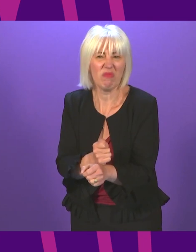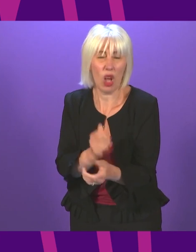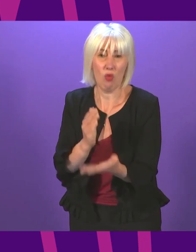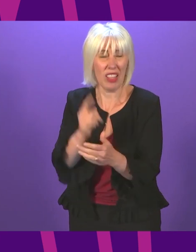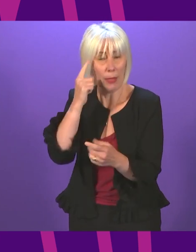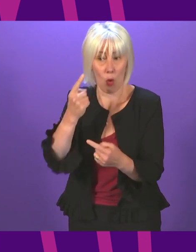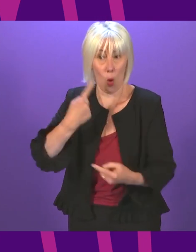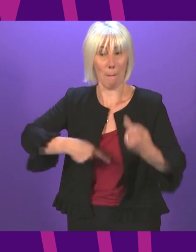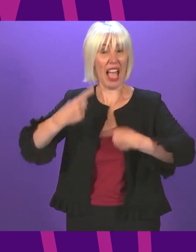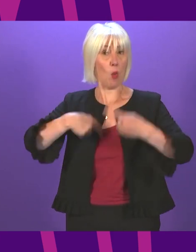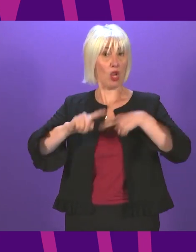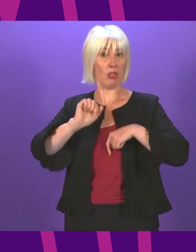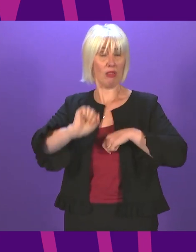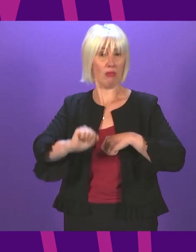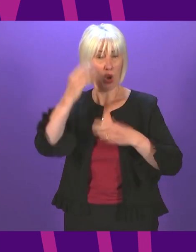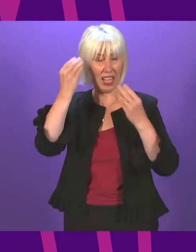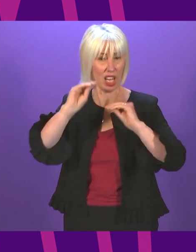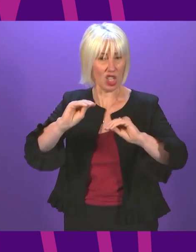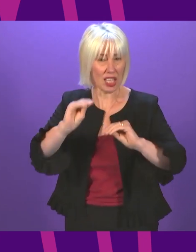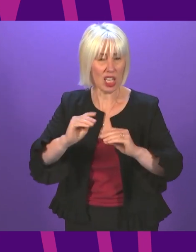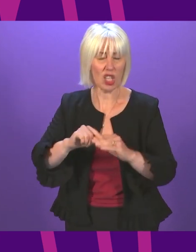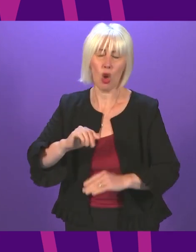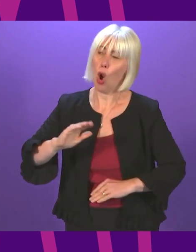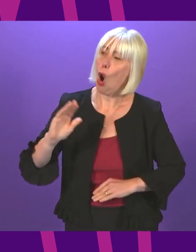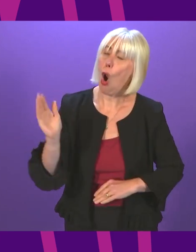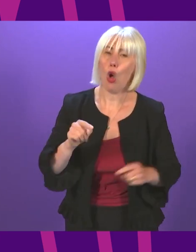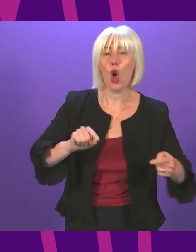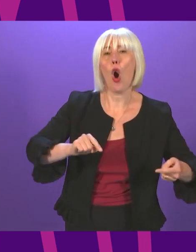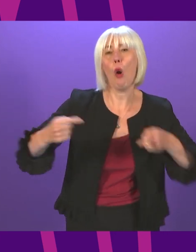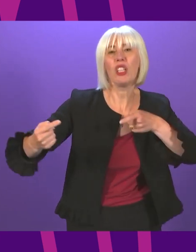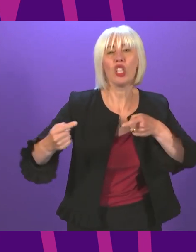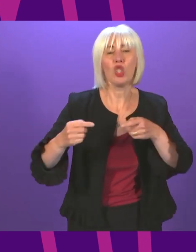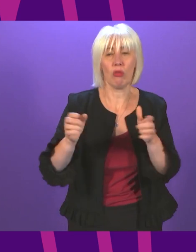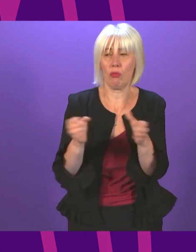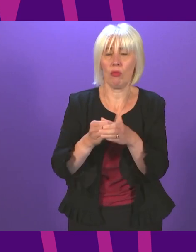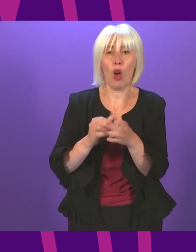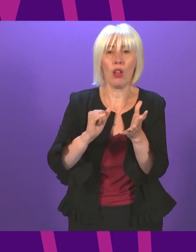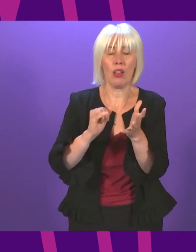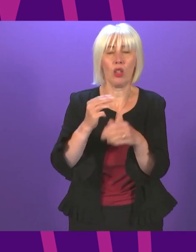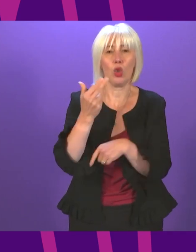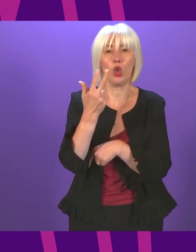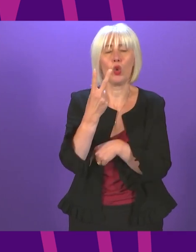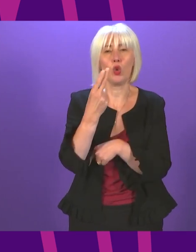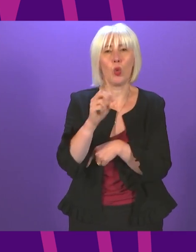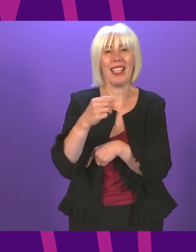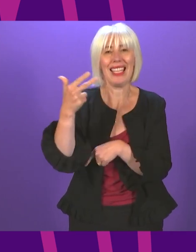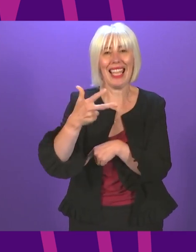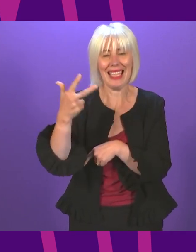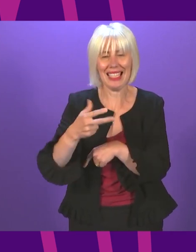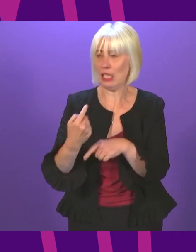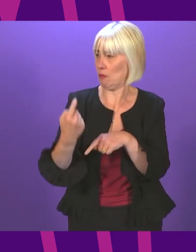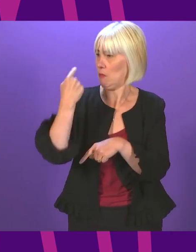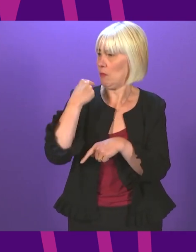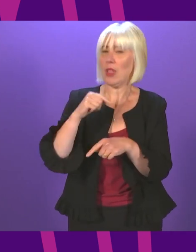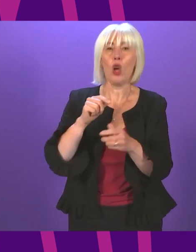education. All opposition parties voted in 2018 to halt the national testing of primary ones. There was a parliamentary